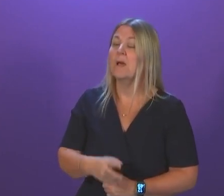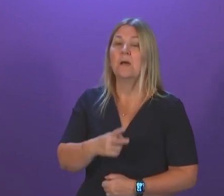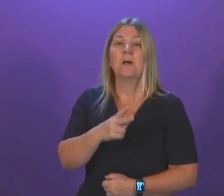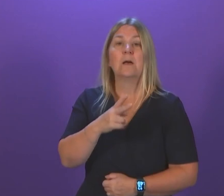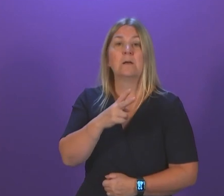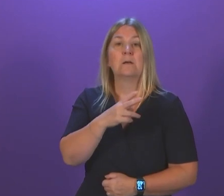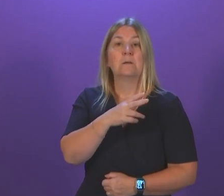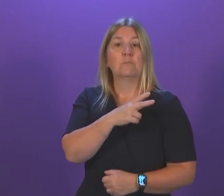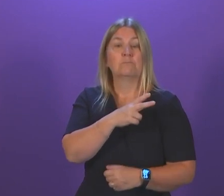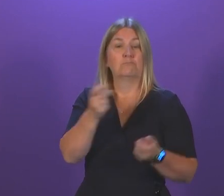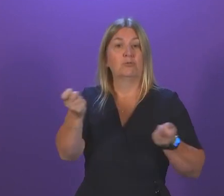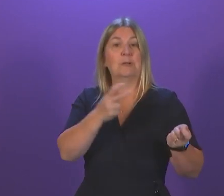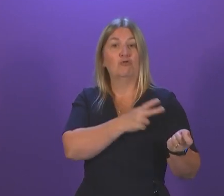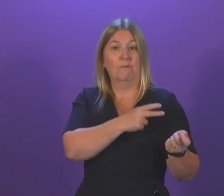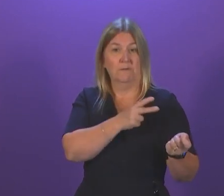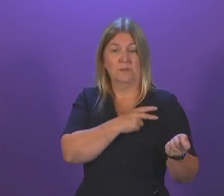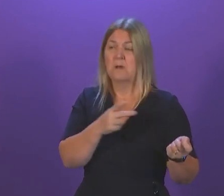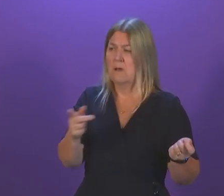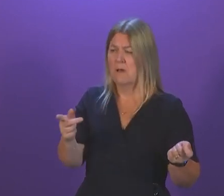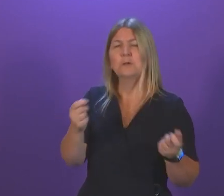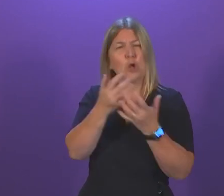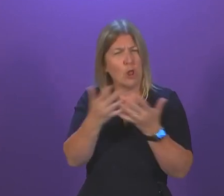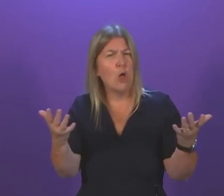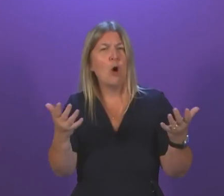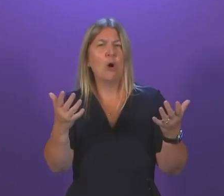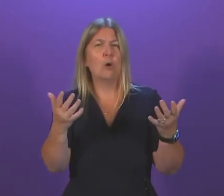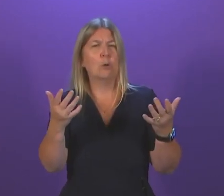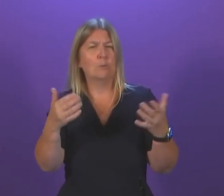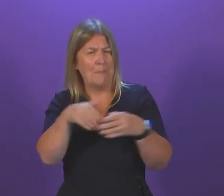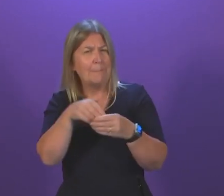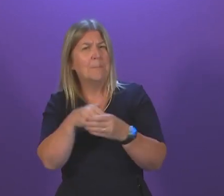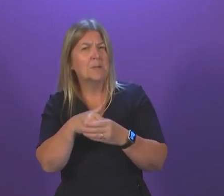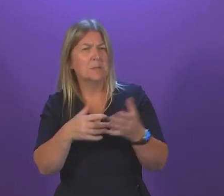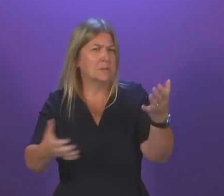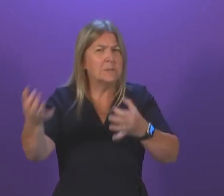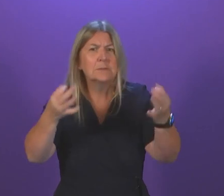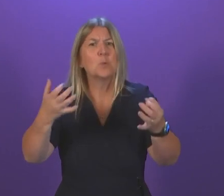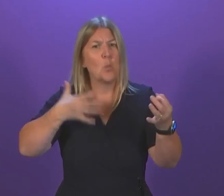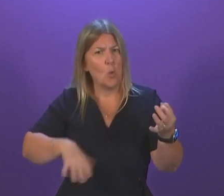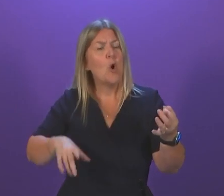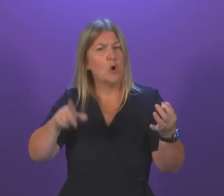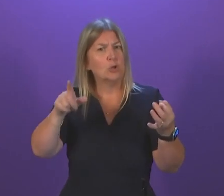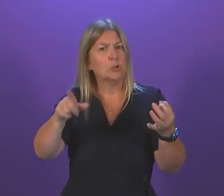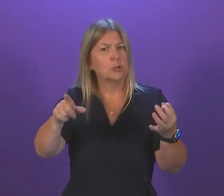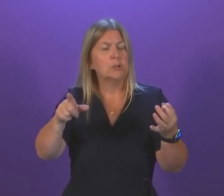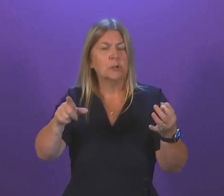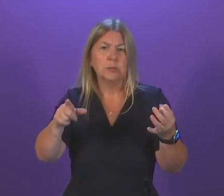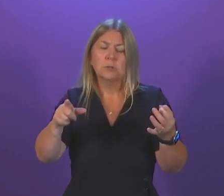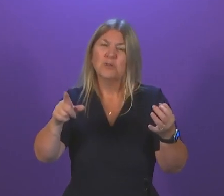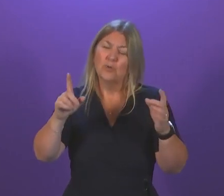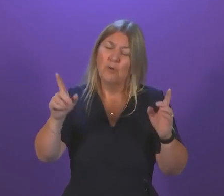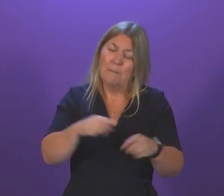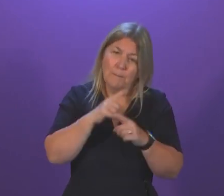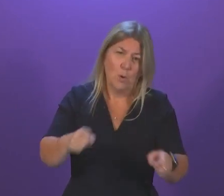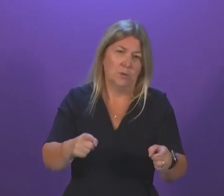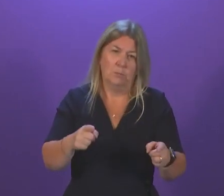to ask supplementaries on this question, and I regret that we are already over time impinging on the next item of business, so that will not be